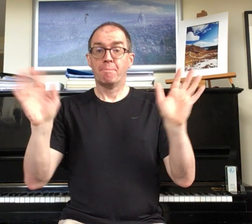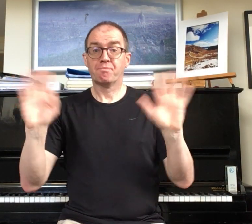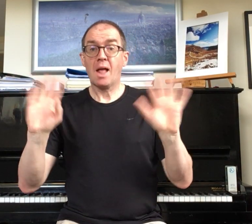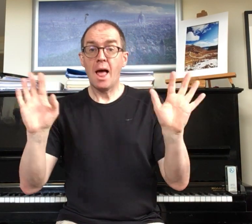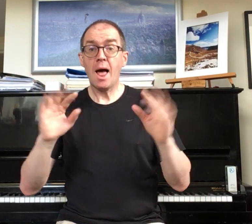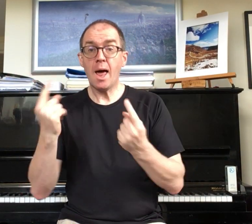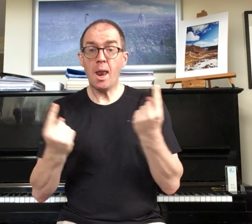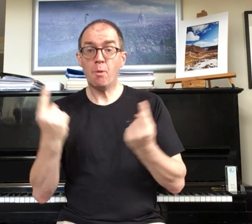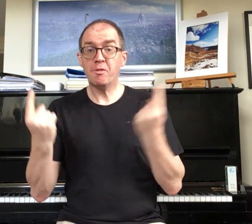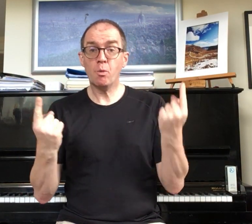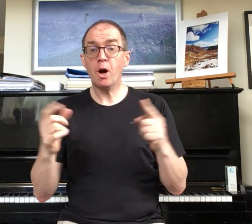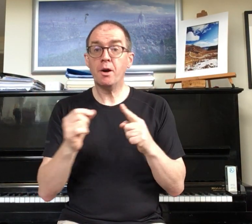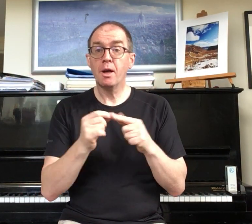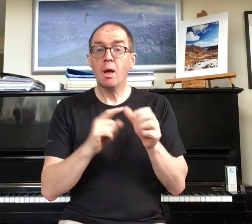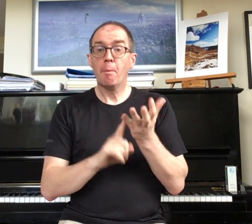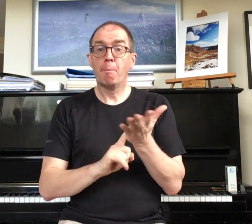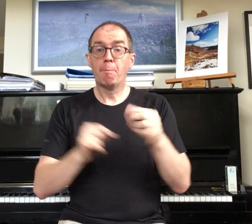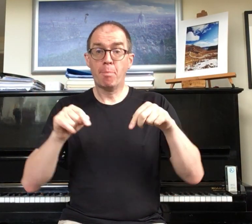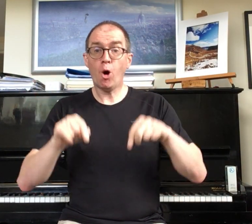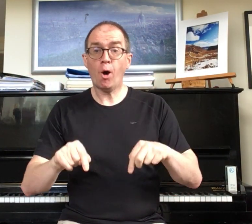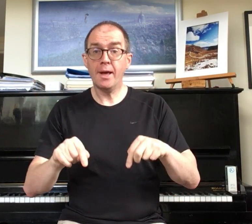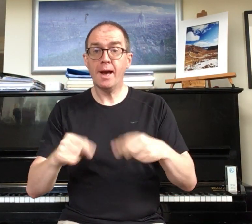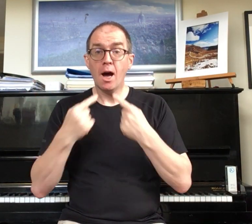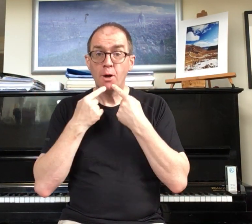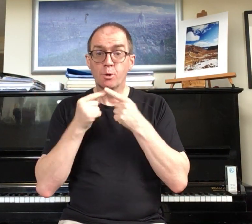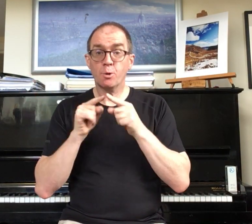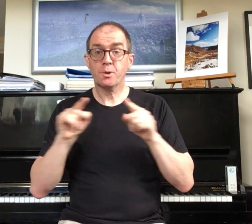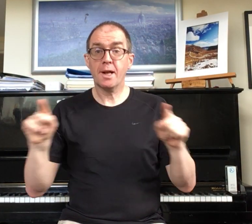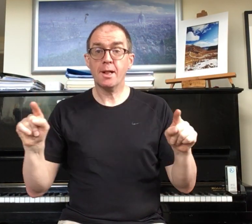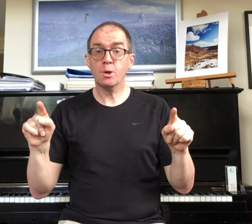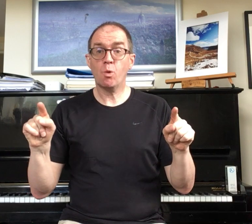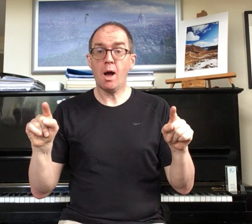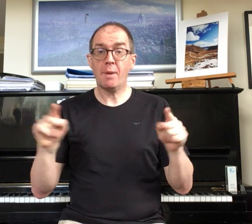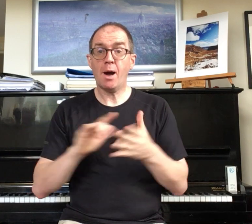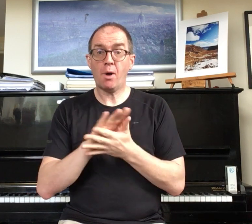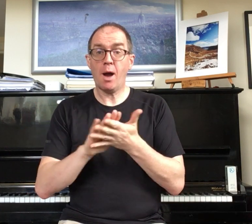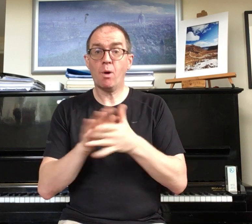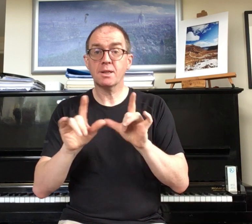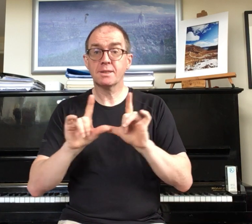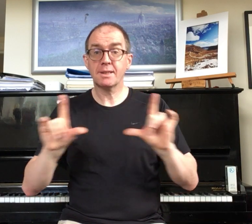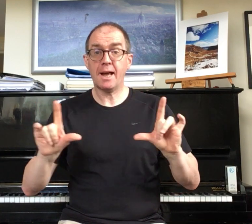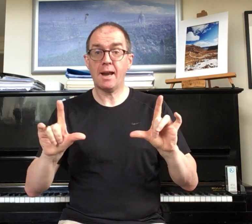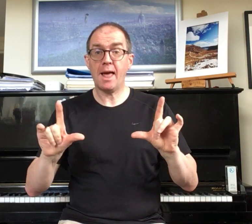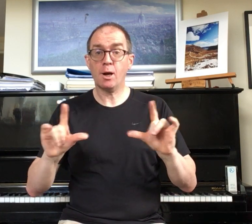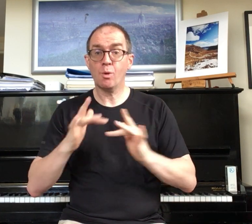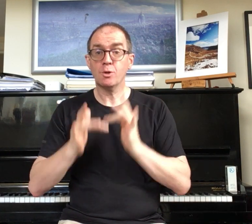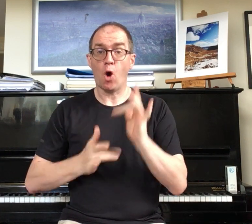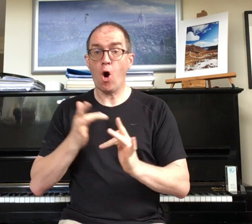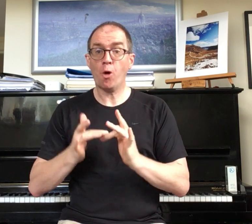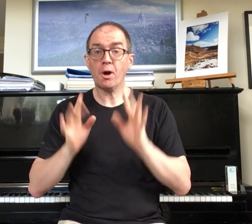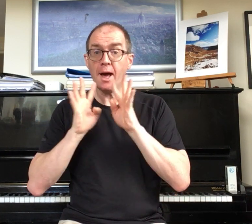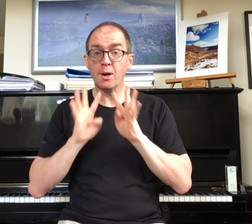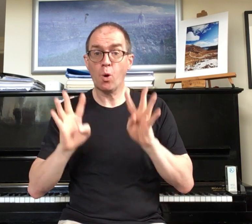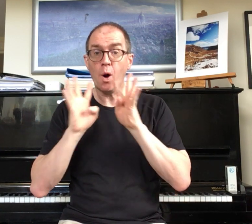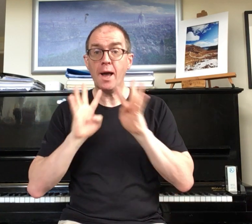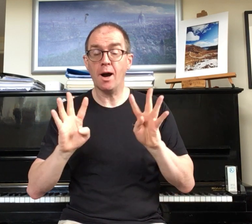Hello everyone. Paul here to tell you about our Sign Language Online Choir